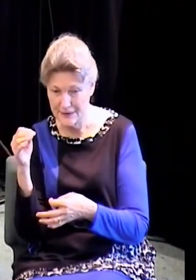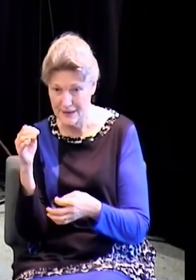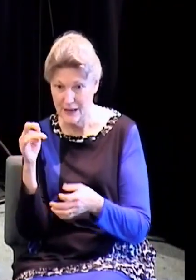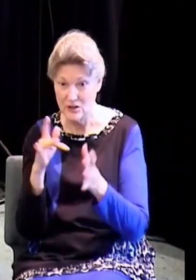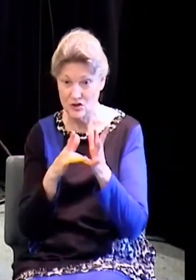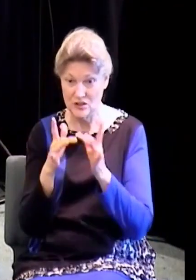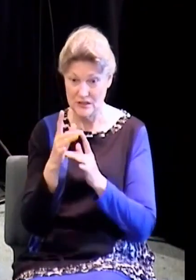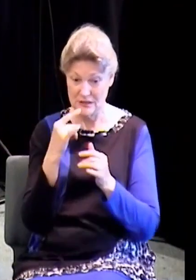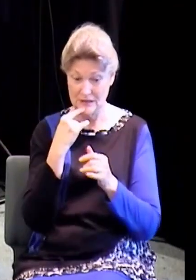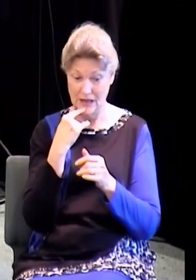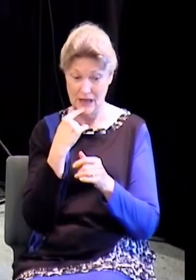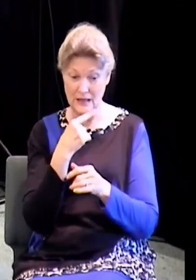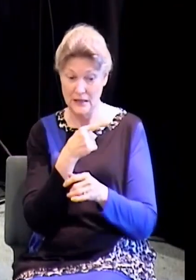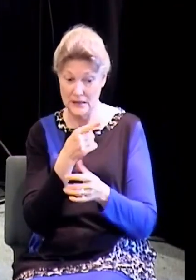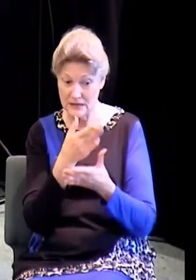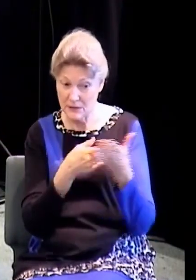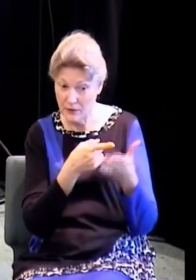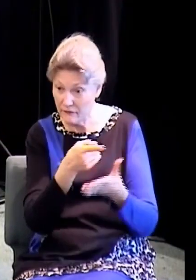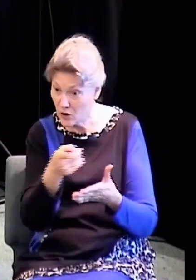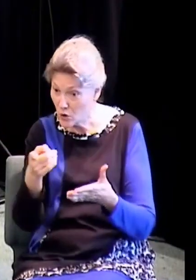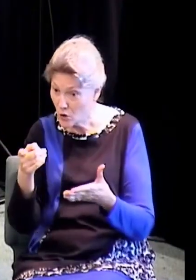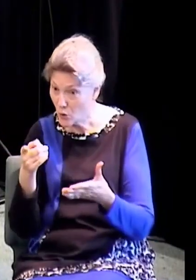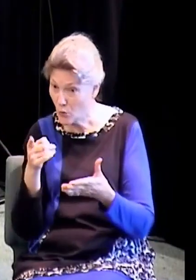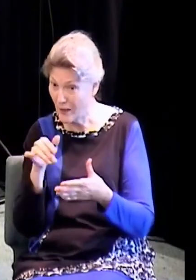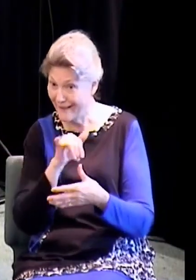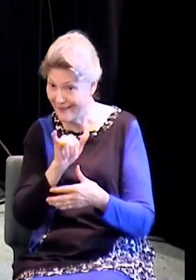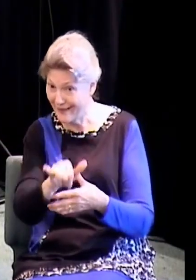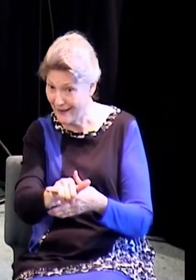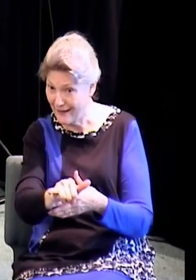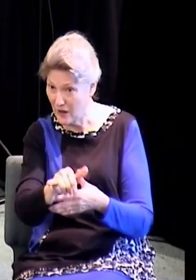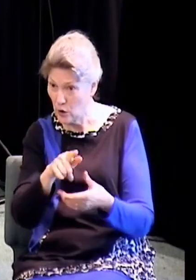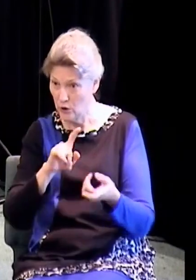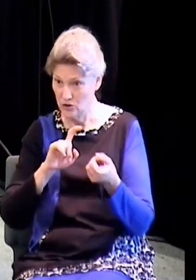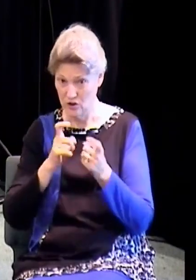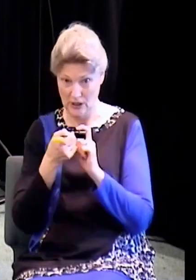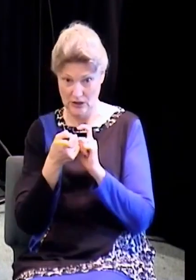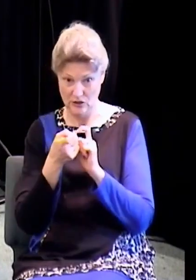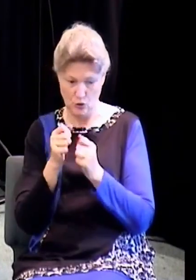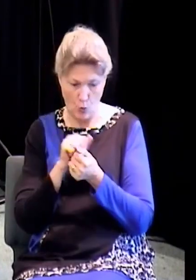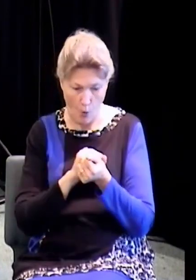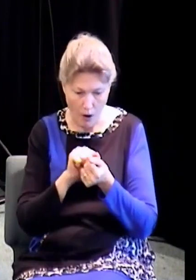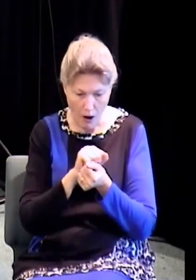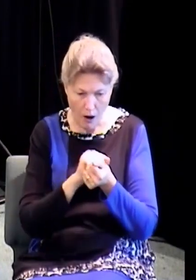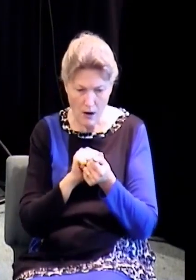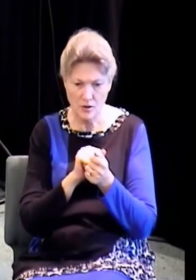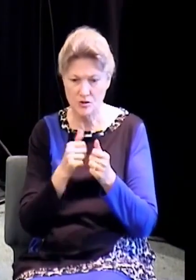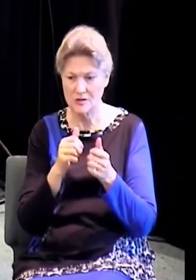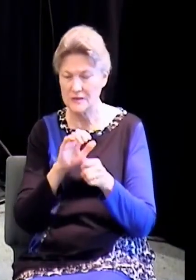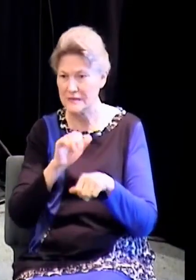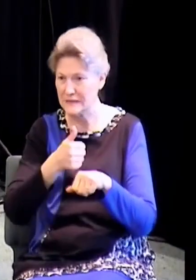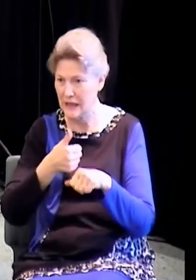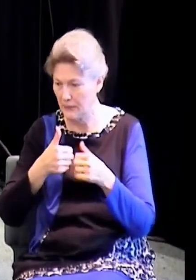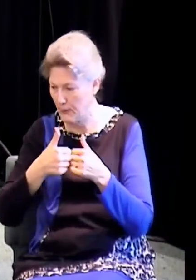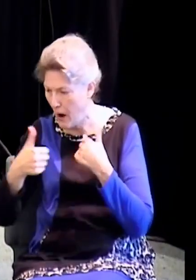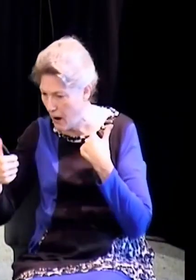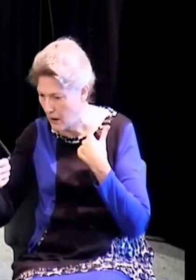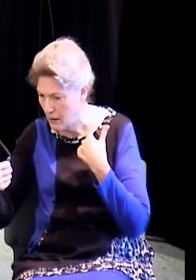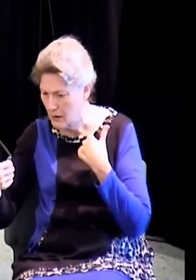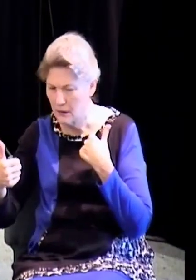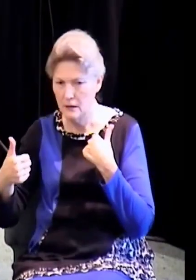were some of you, you changed. Why? You were washed, sanctified, and justified in the name of the